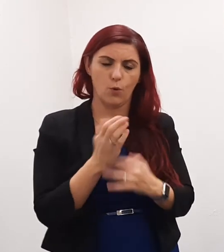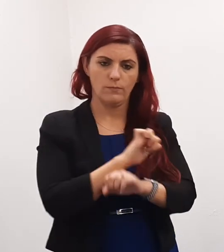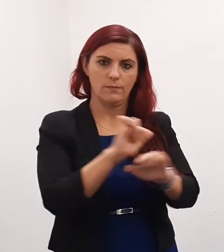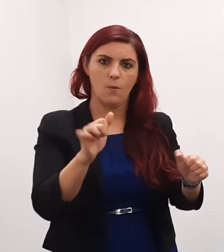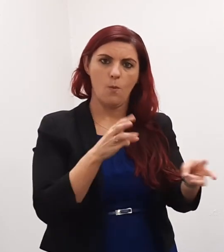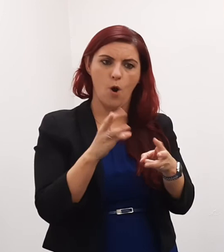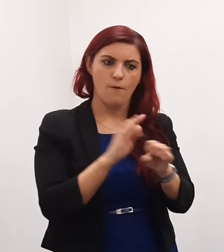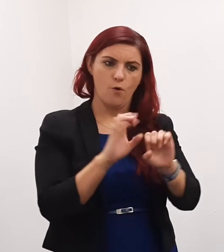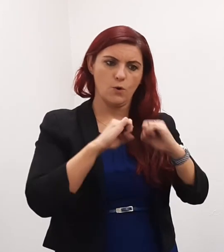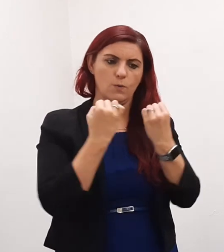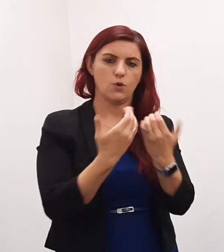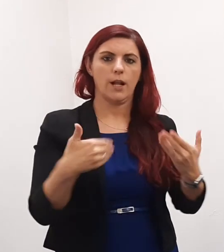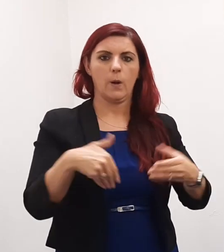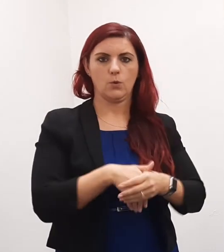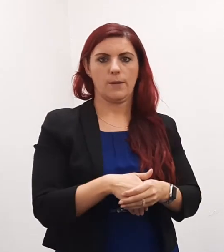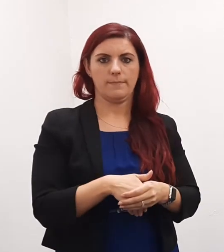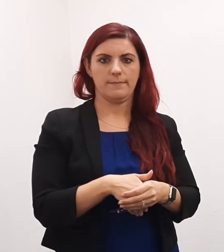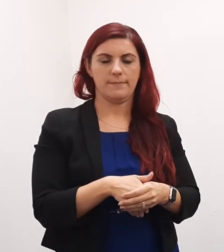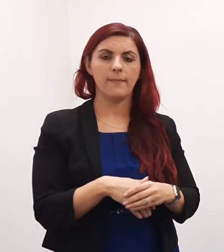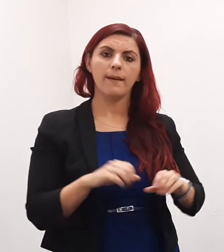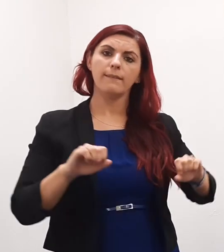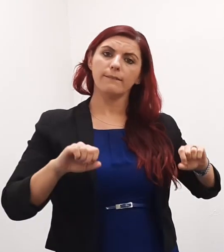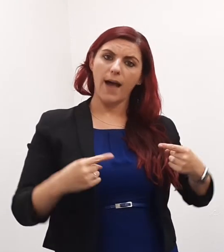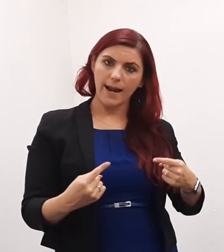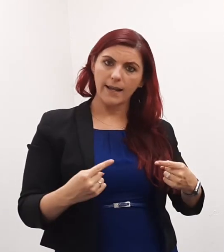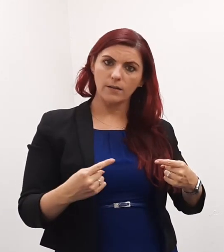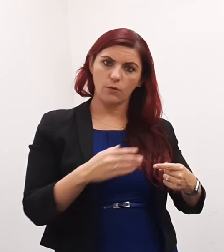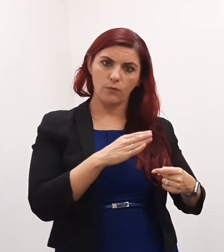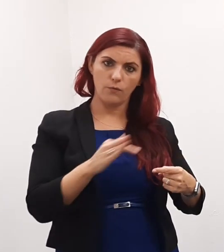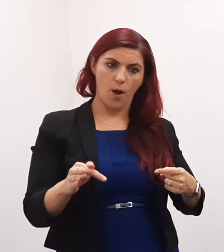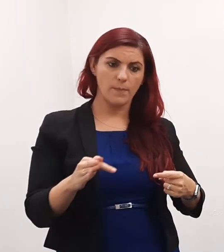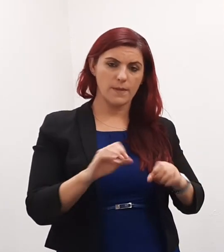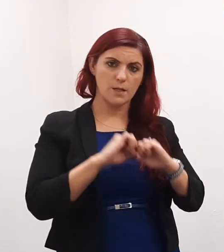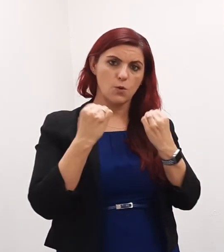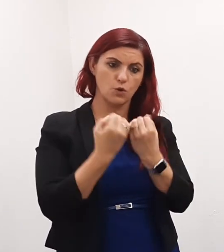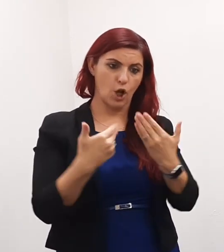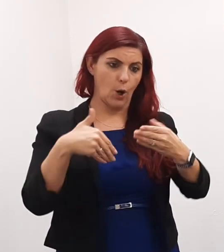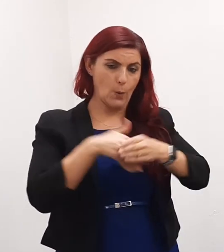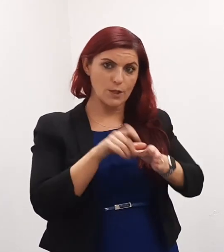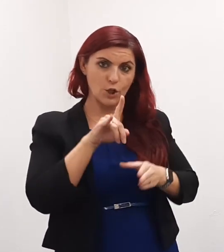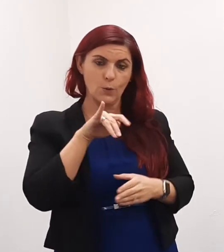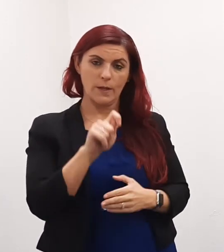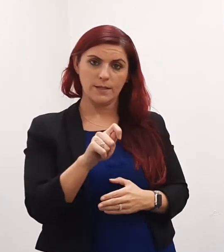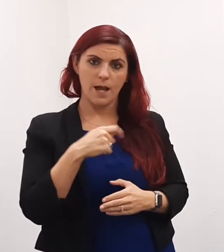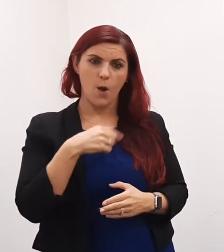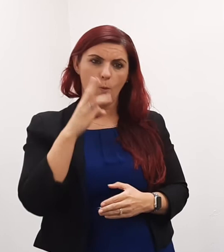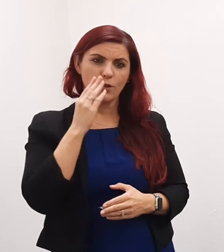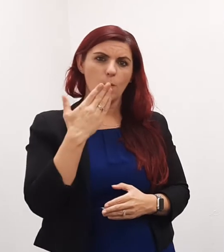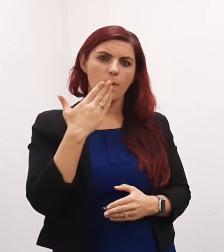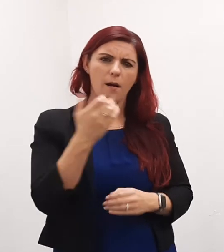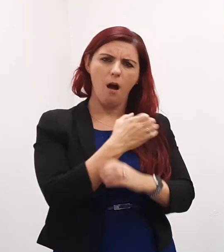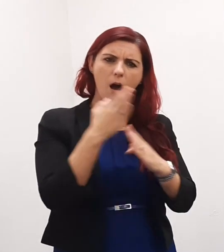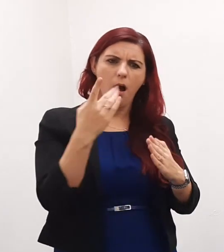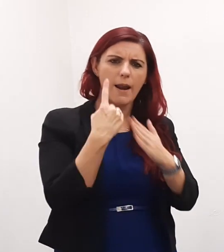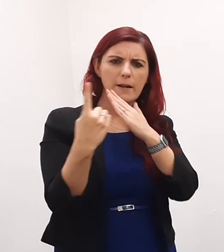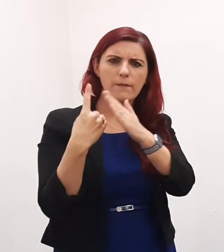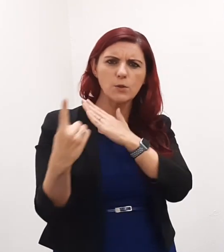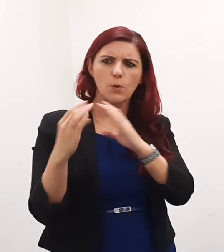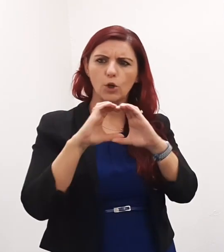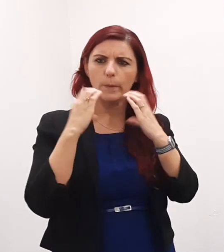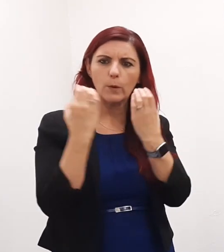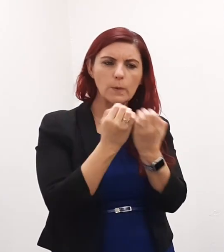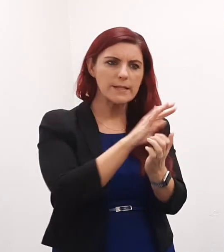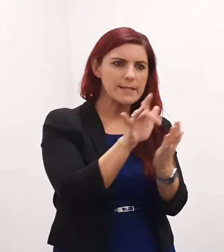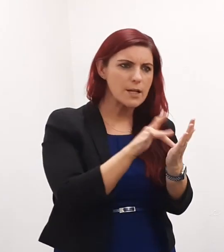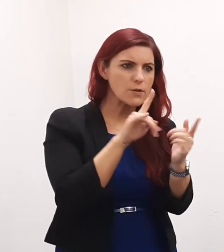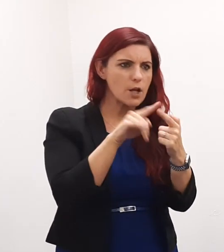in social inclusion. Finally, on behalf of the Social Inclusion Unit, I wish to thank all the individuals, community centres